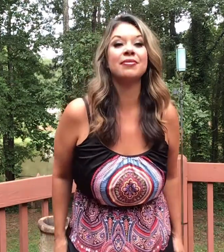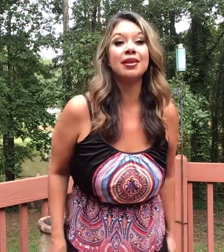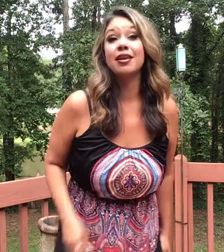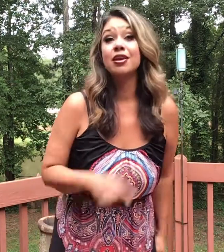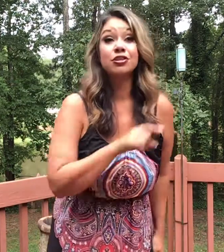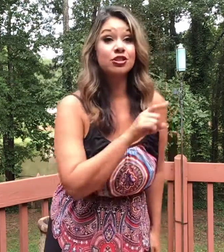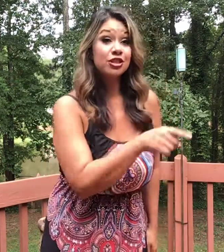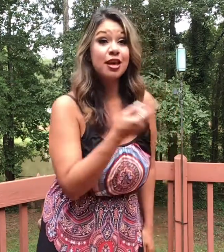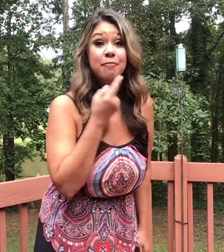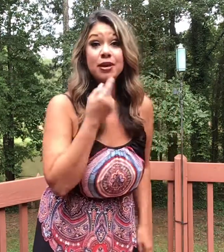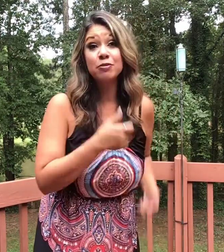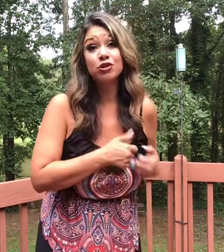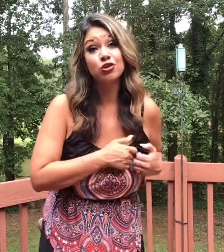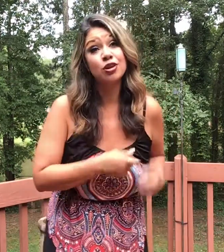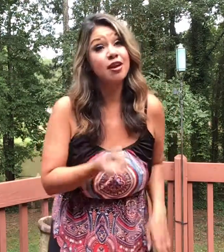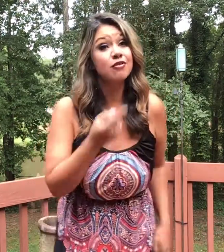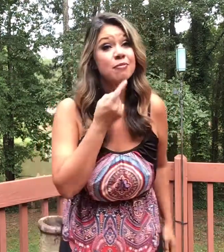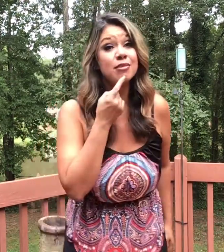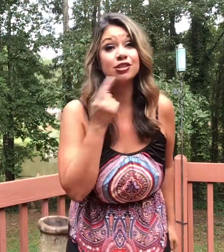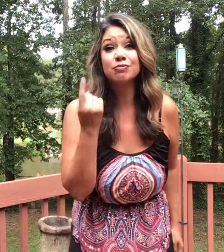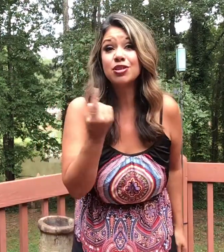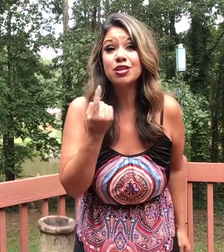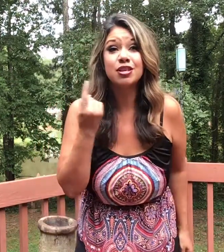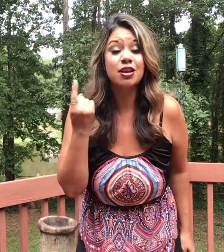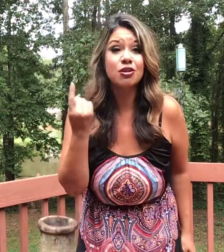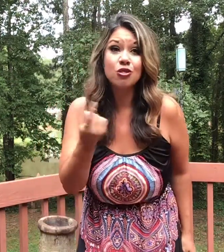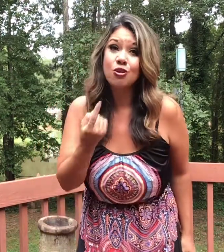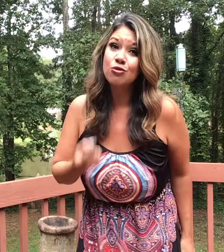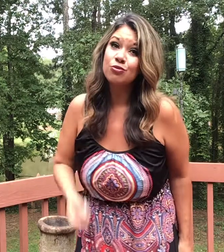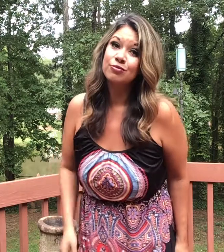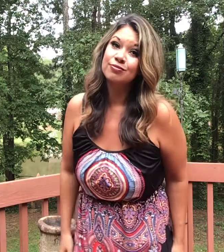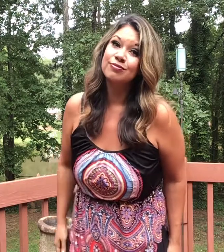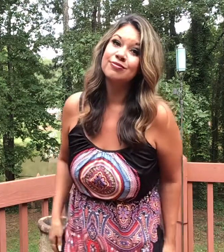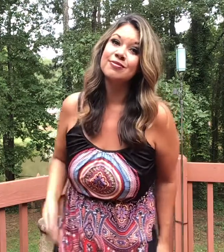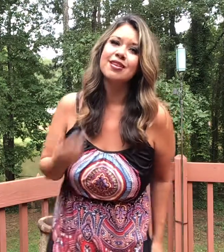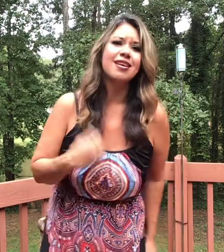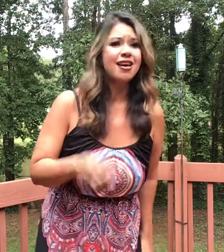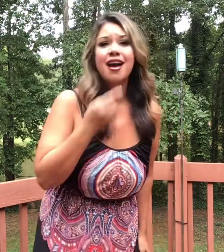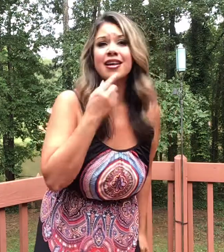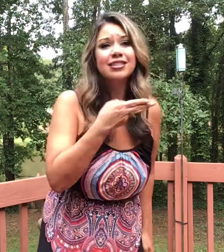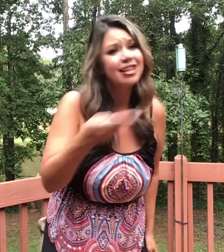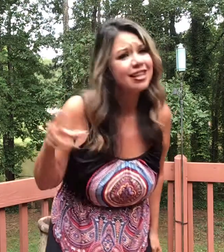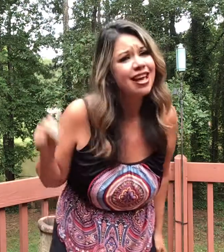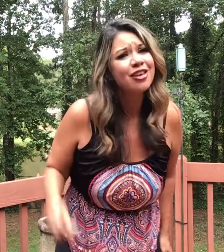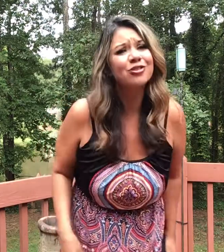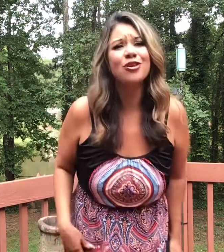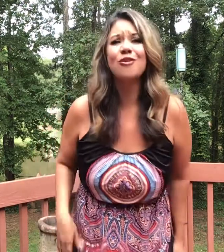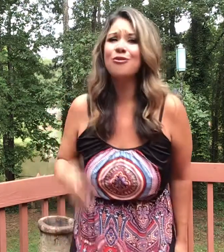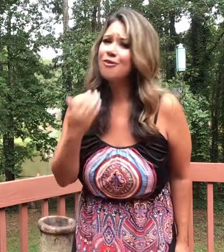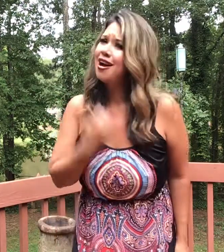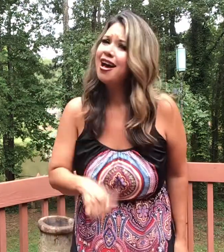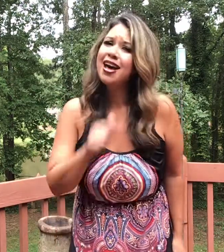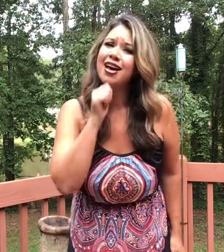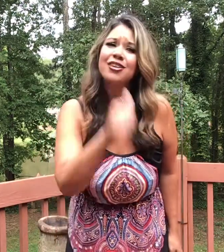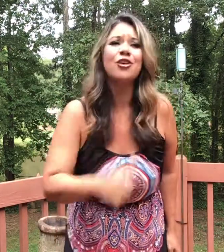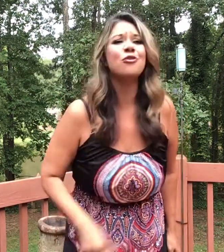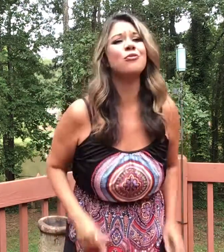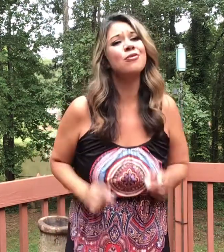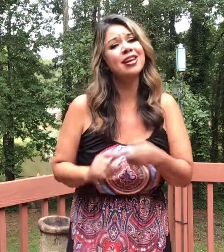She said, baby, do you ever miss being old? I said, hell no, I don't. When I